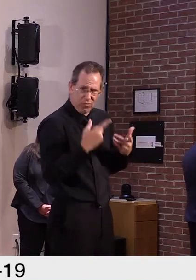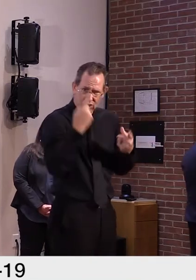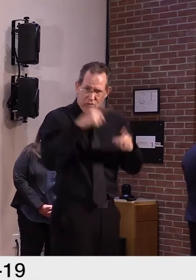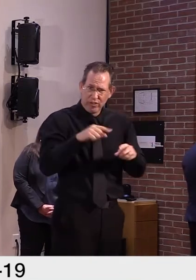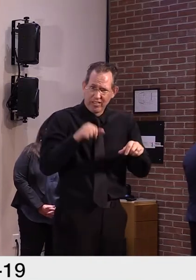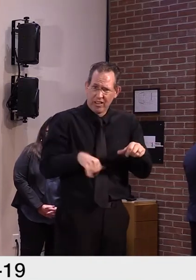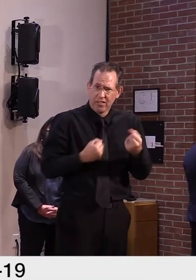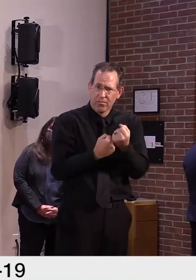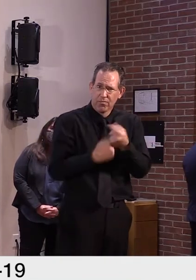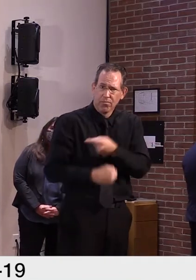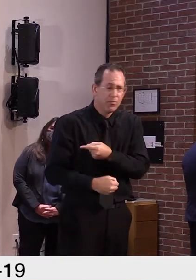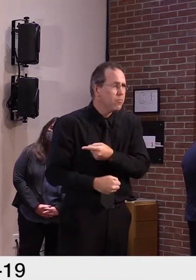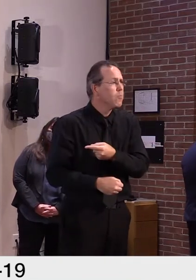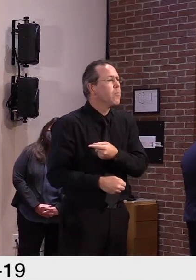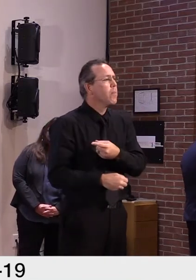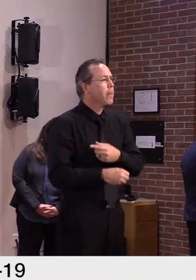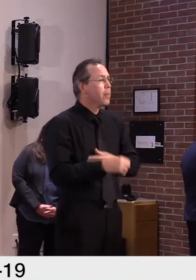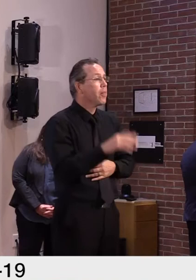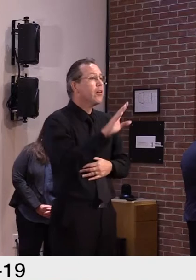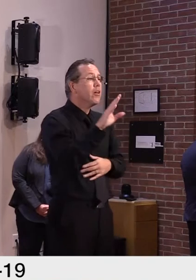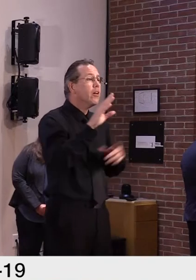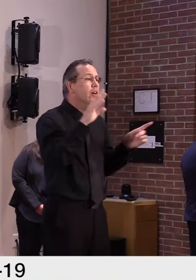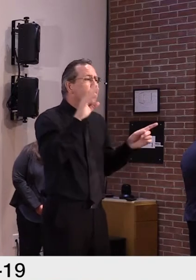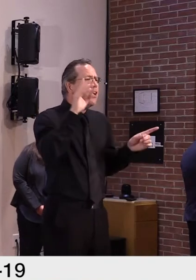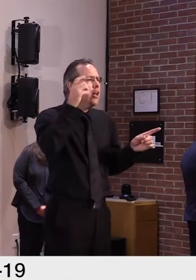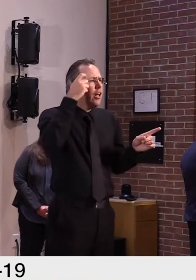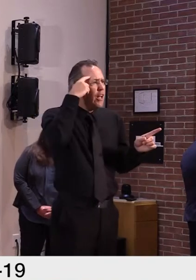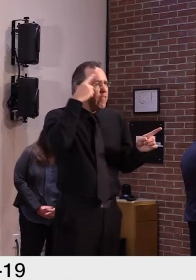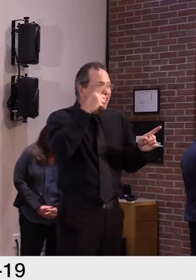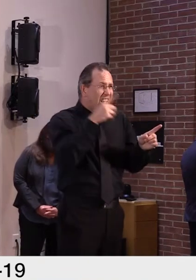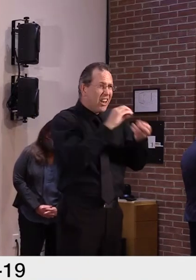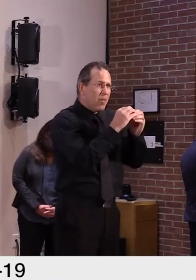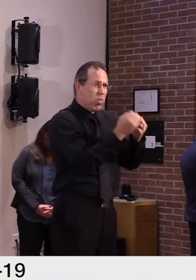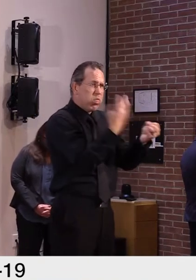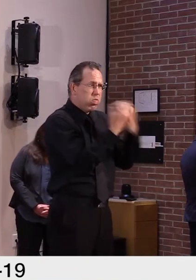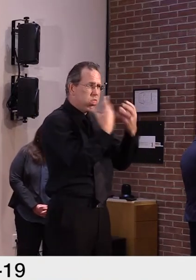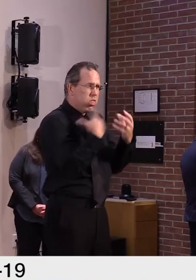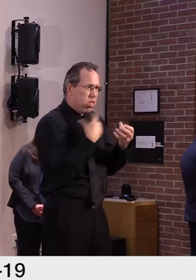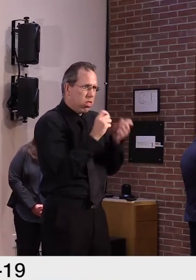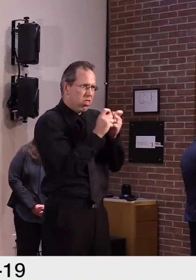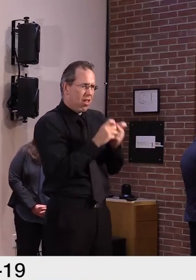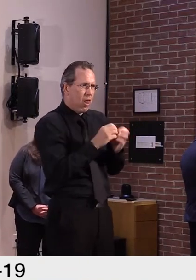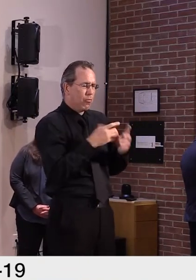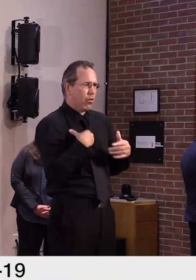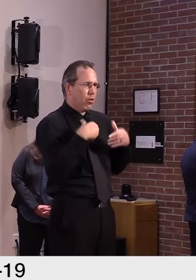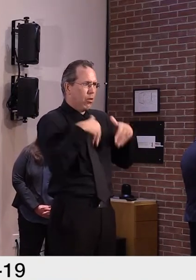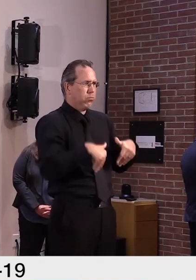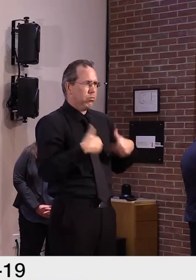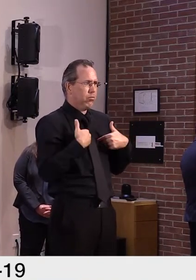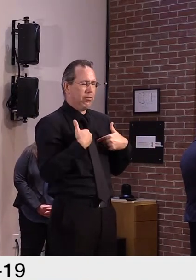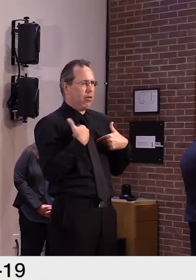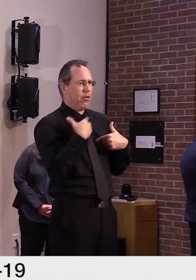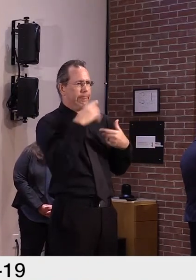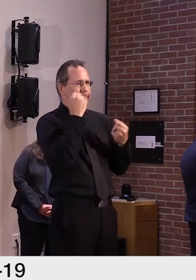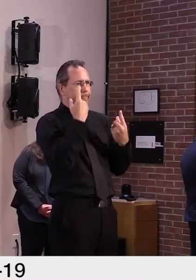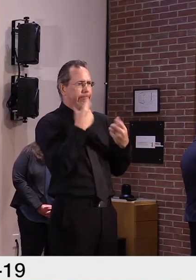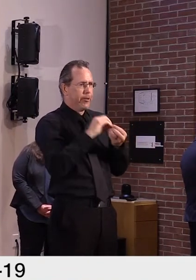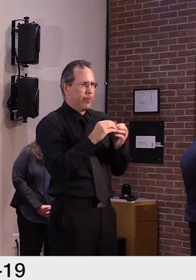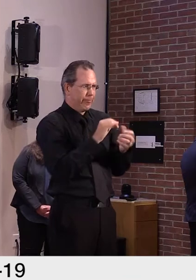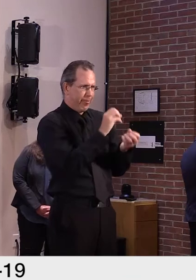doses of flu vaccine that are administered. The reality is that